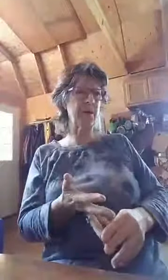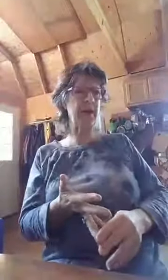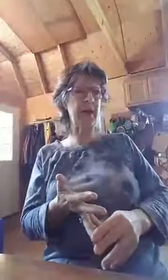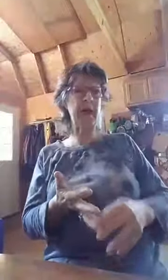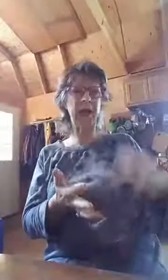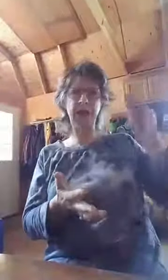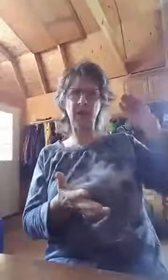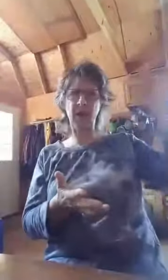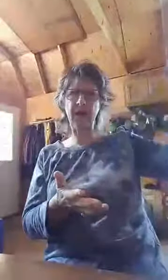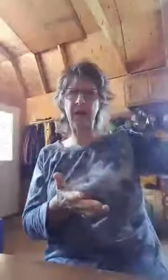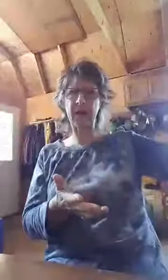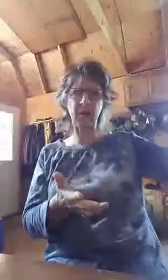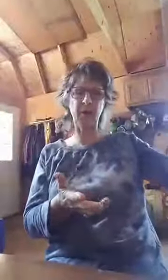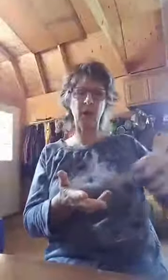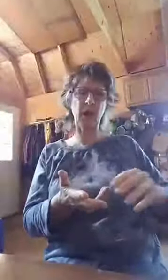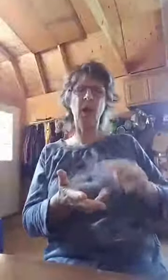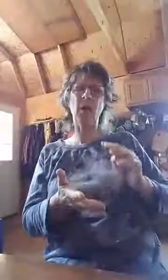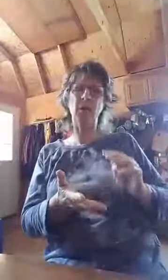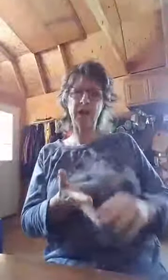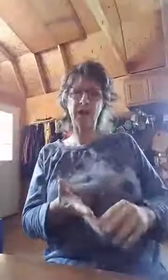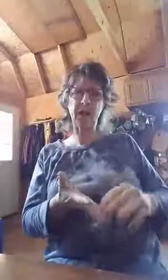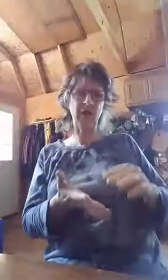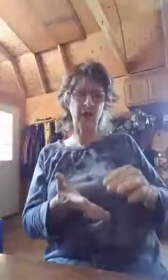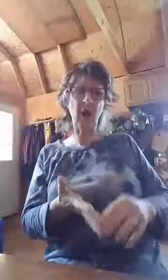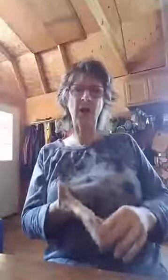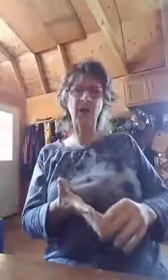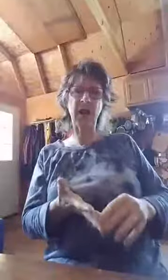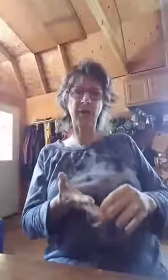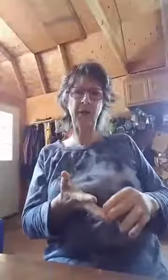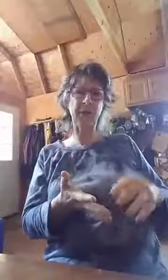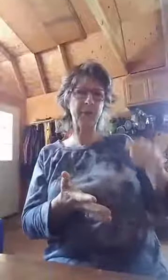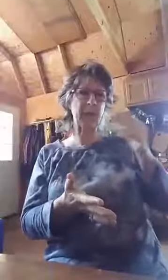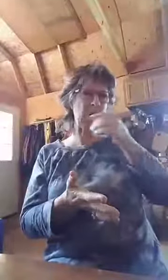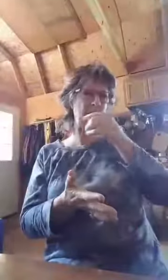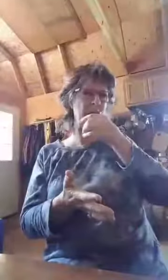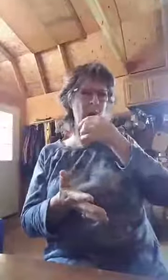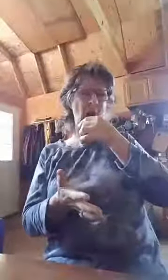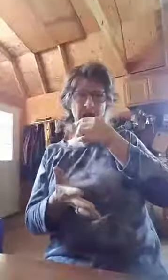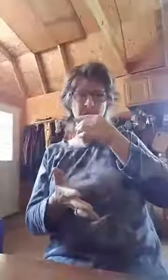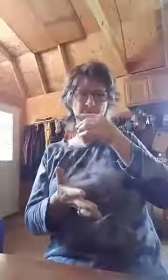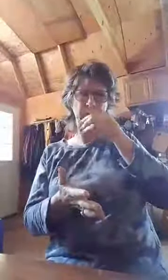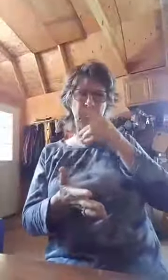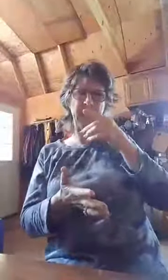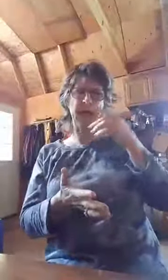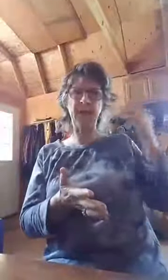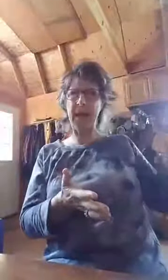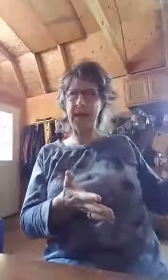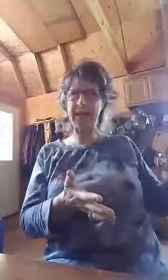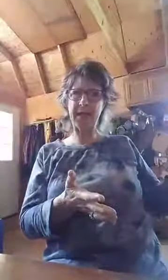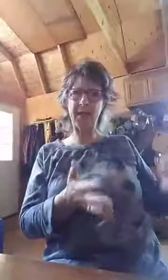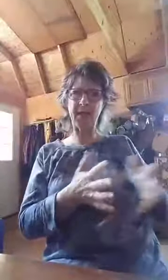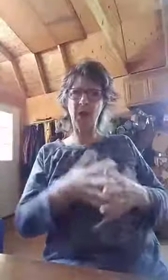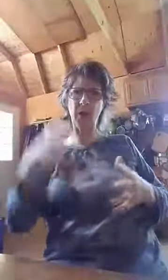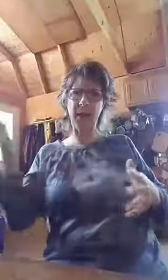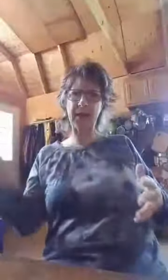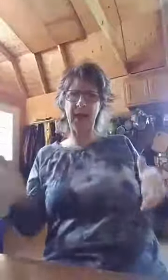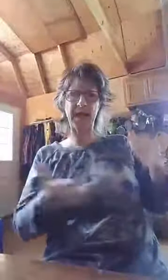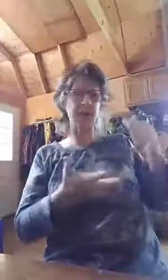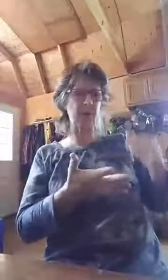to me today. I send you out to get sevenfold restoration and harvest everything, um, stolen from me and my ancestors all the way back to Adam to